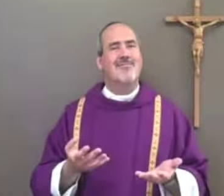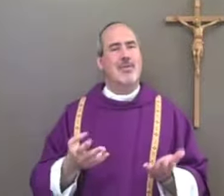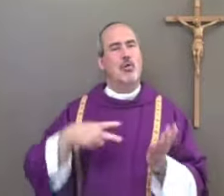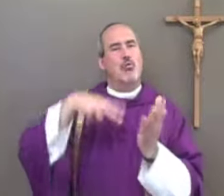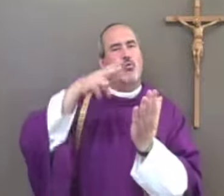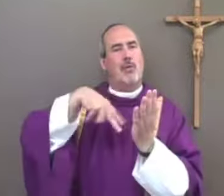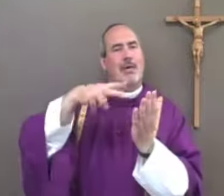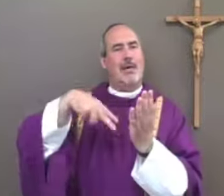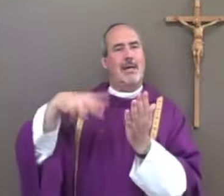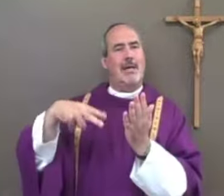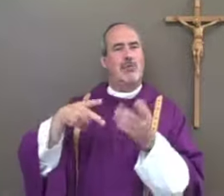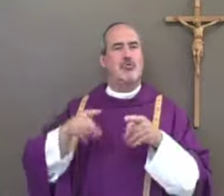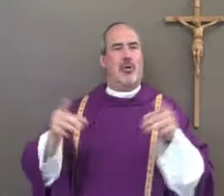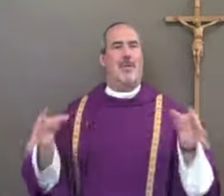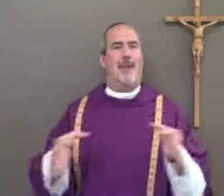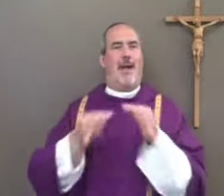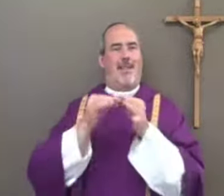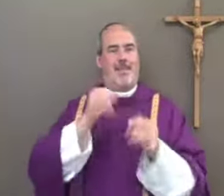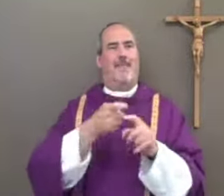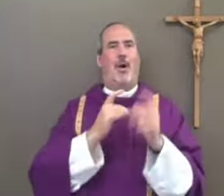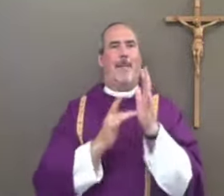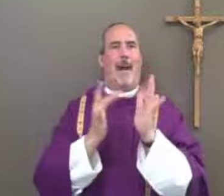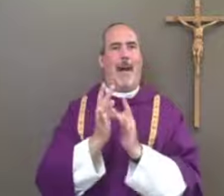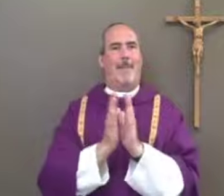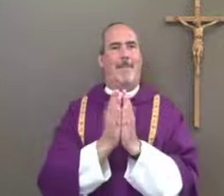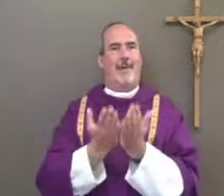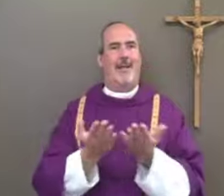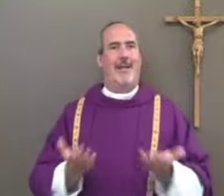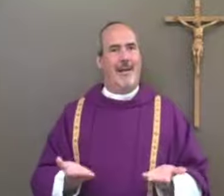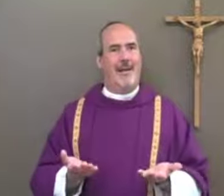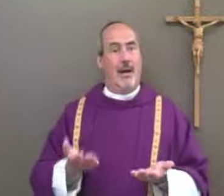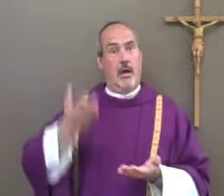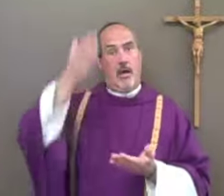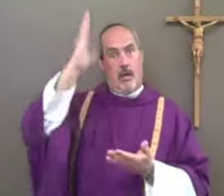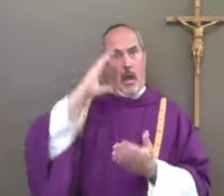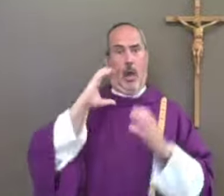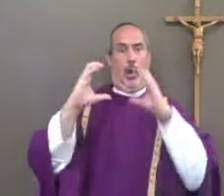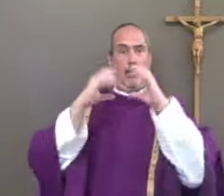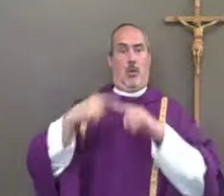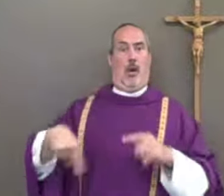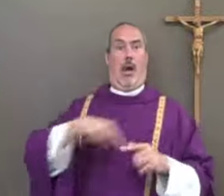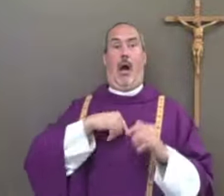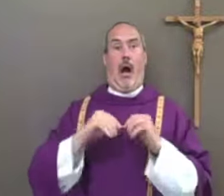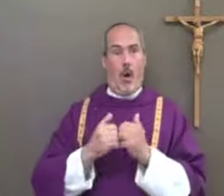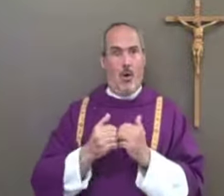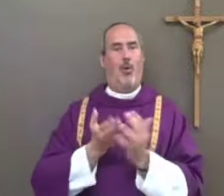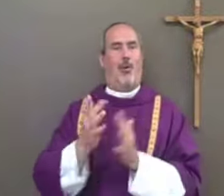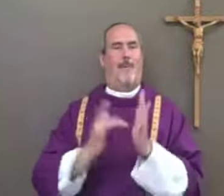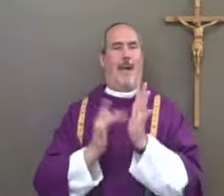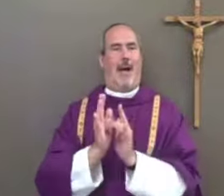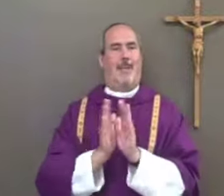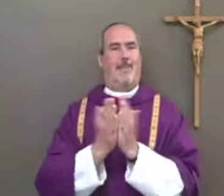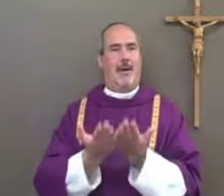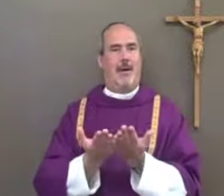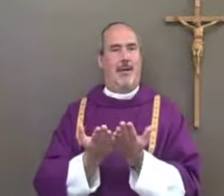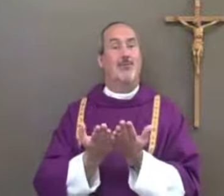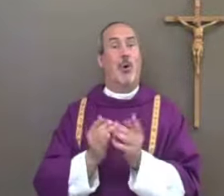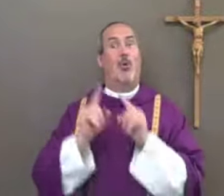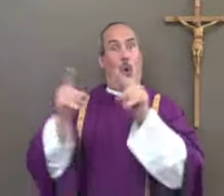is because of the readings from the Bible during Mass. God communicates to each and every one of us through